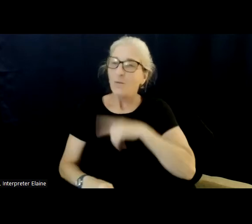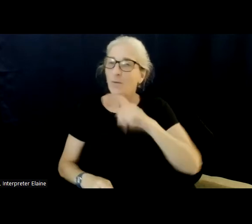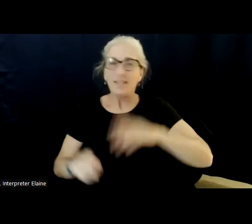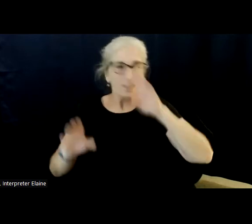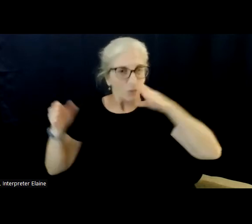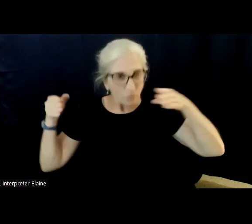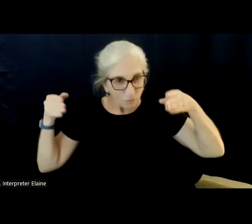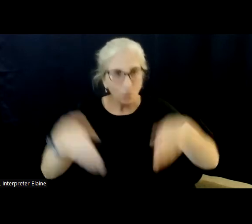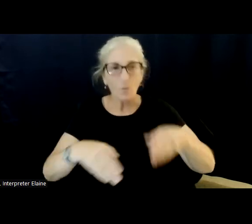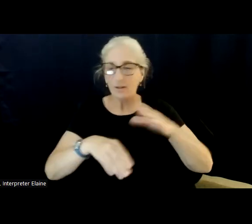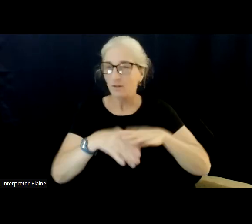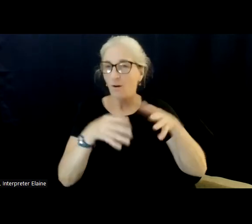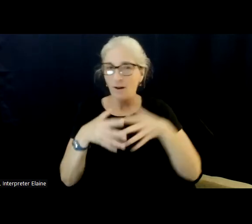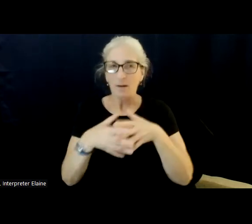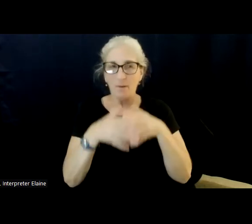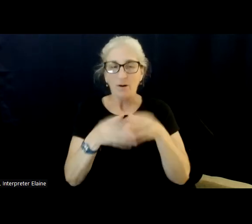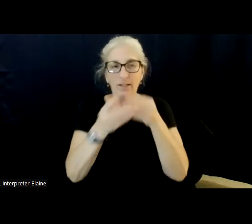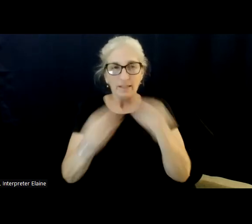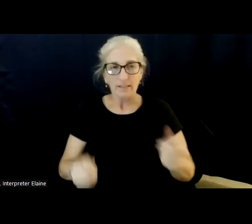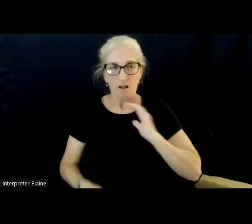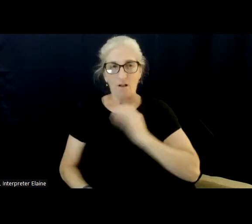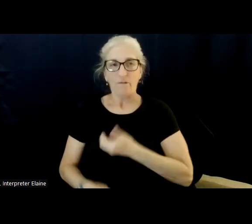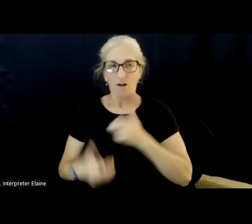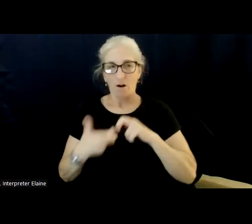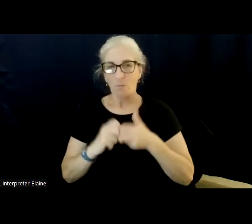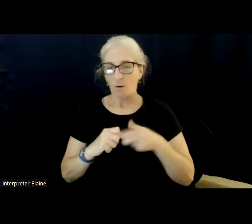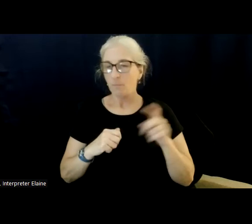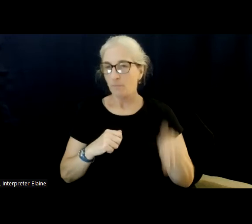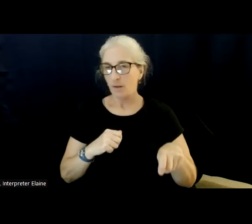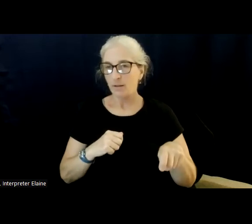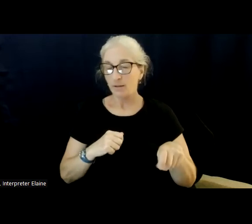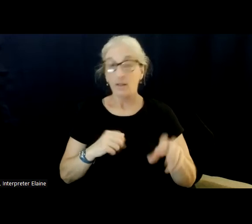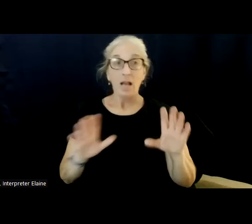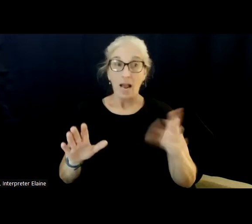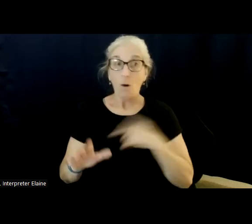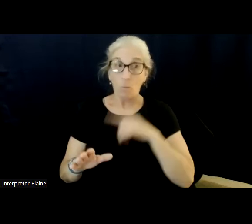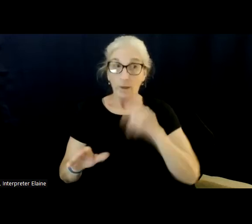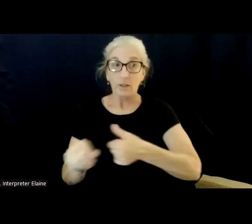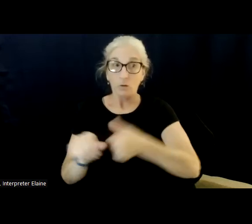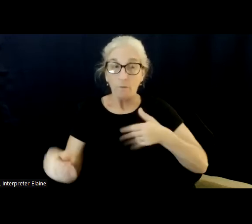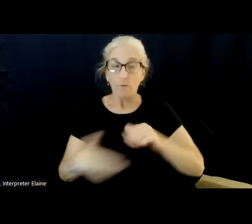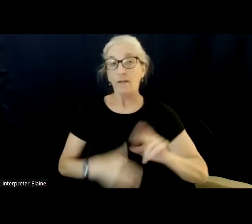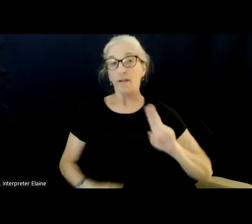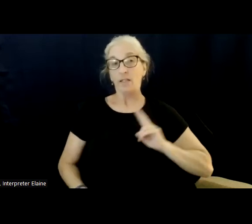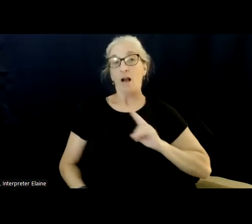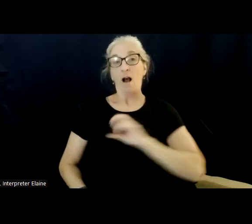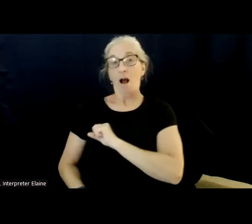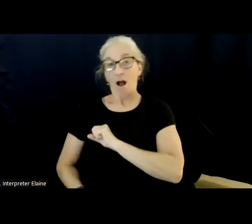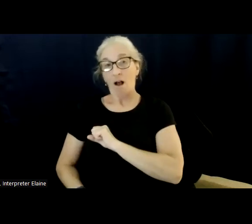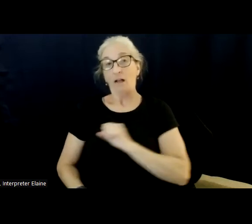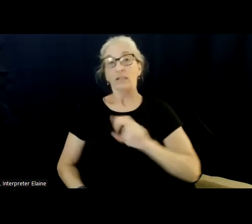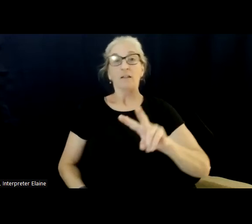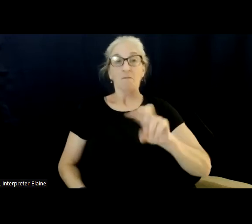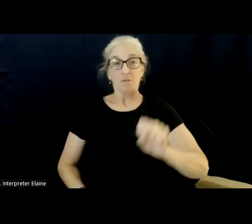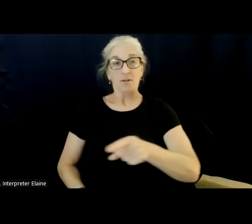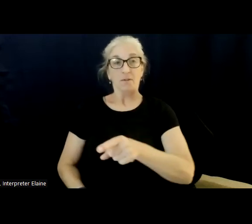the fire that's here. And part of that is to get away from this toxic us versus them narrative and create a true sense of inclusion